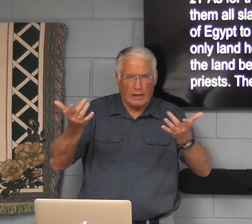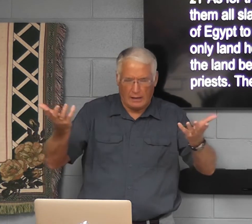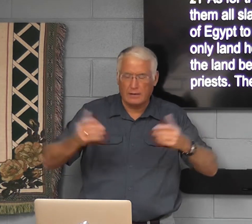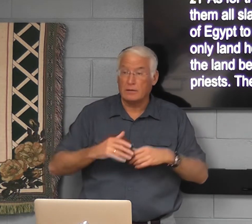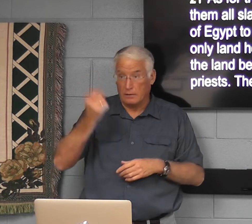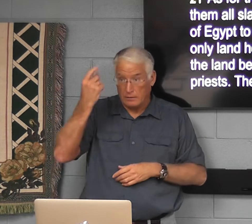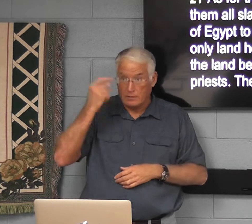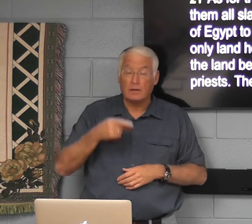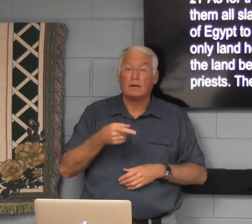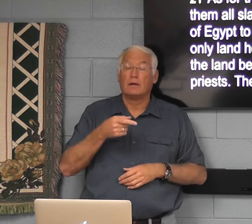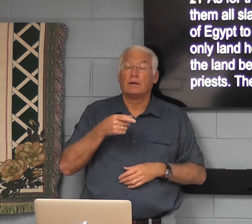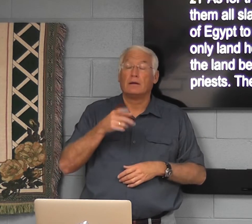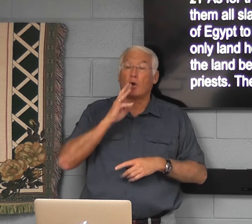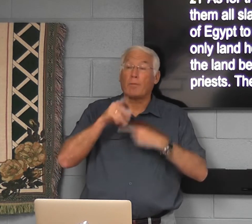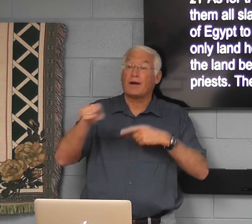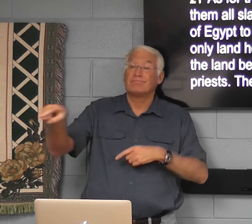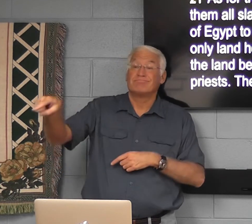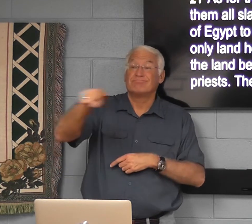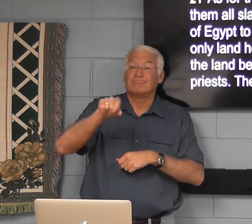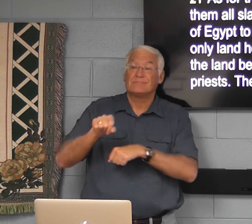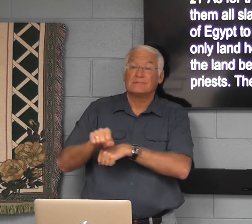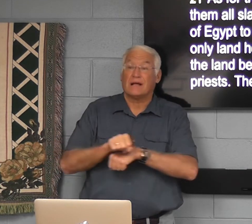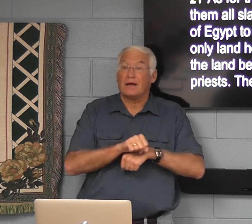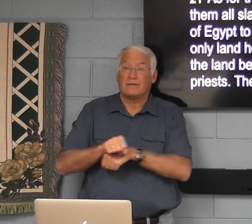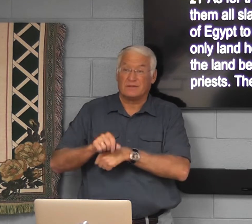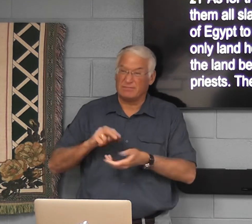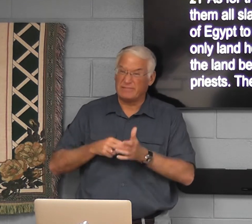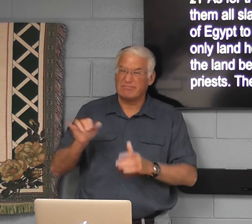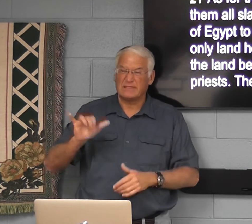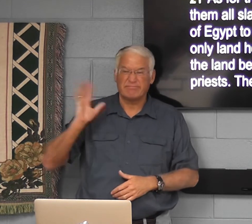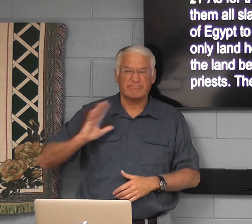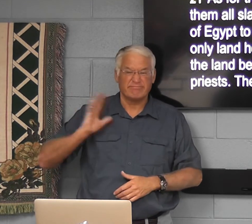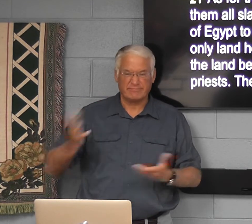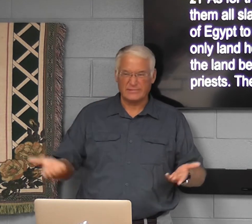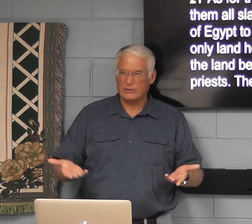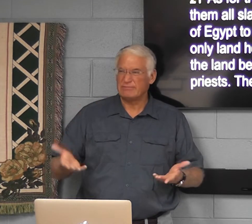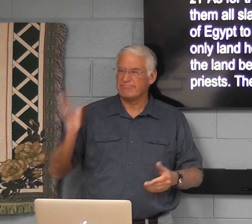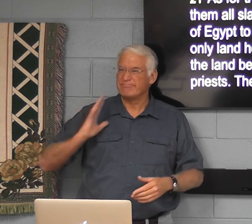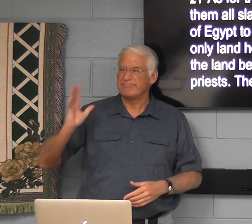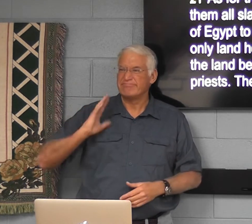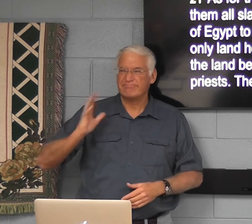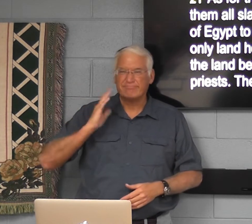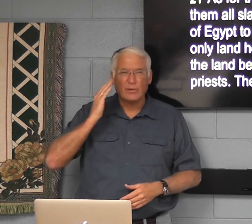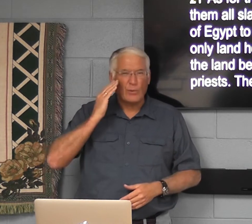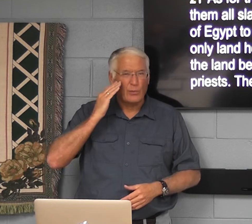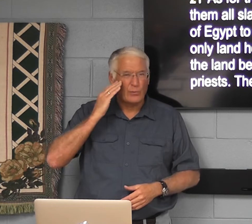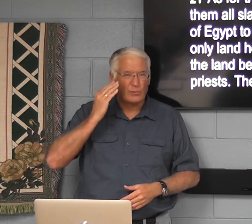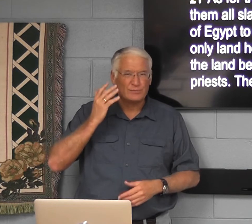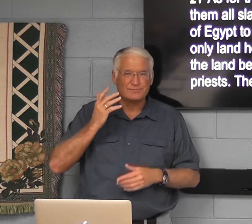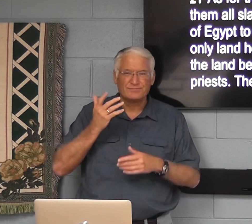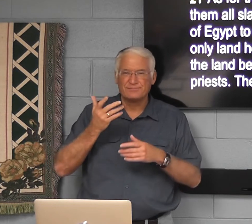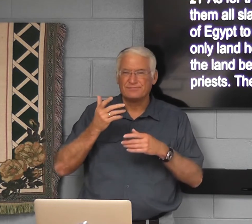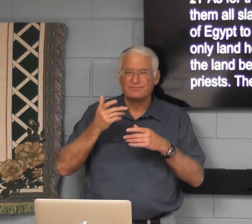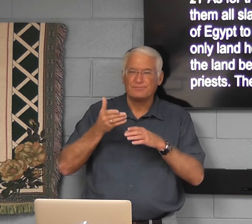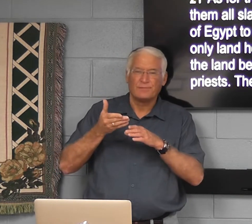So why? So we're talking about slaves. means like long time ago here. know.